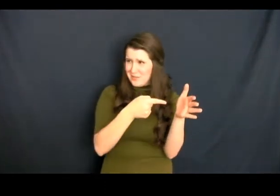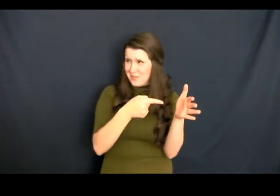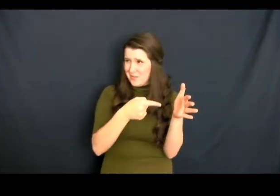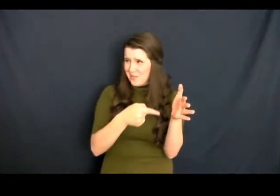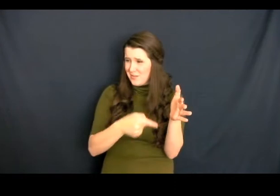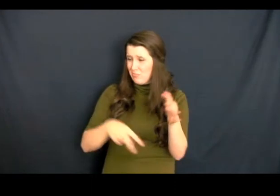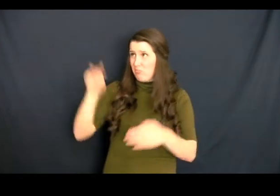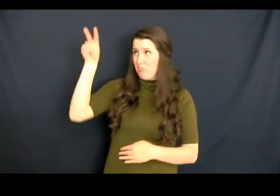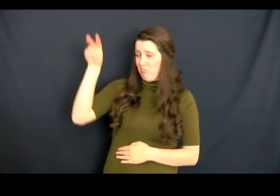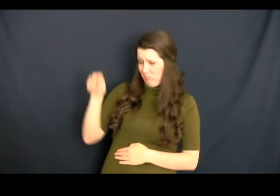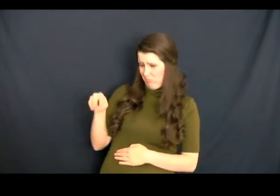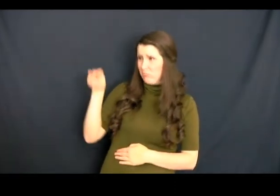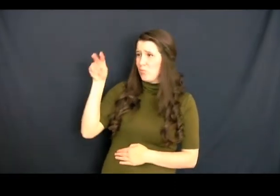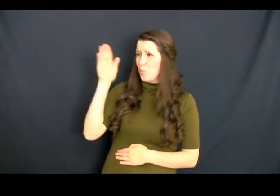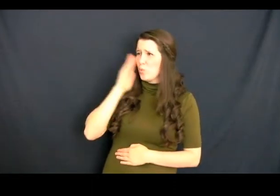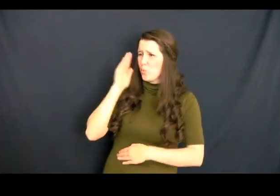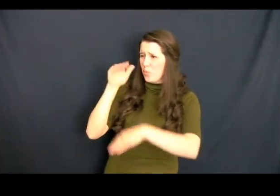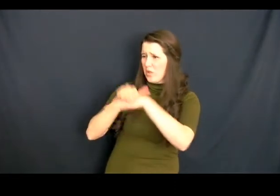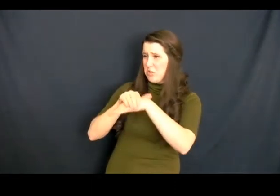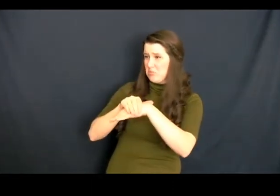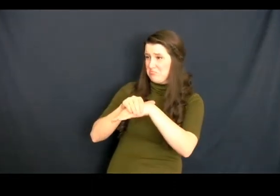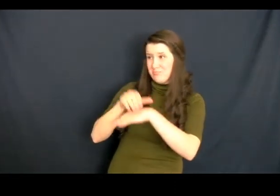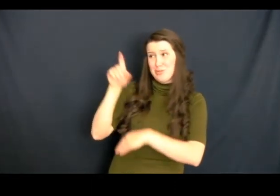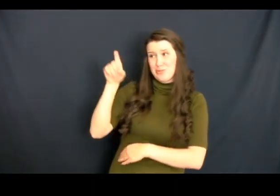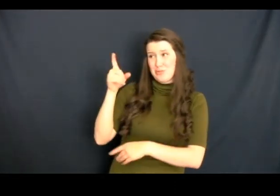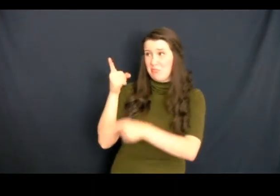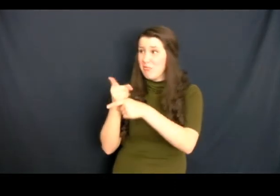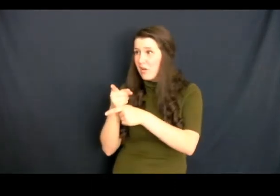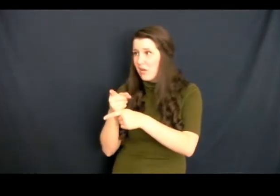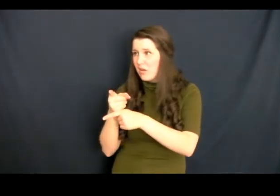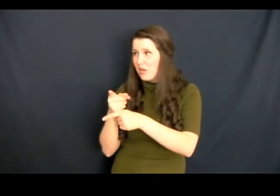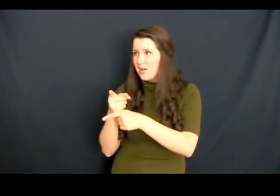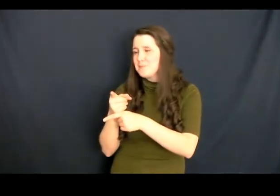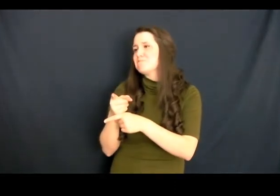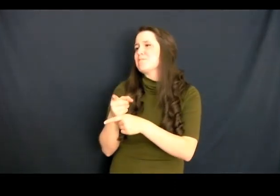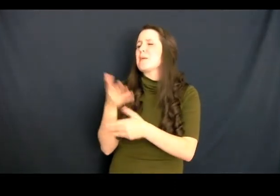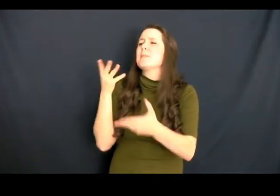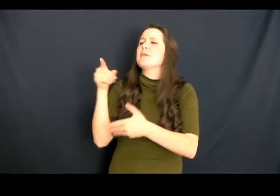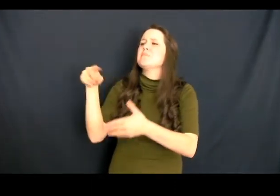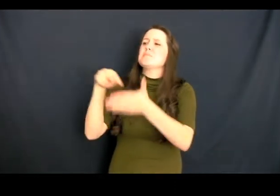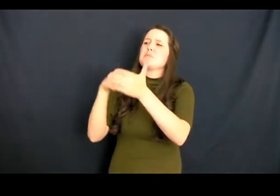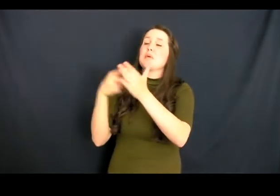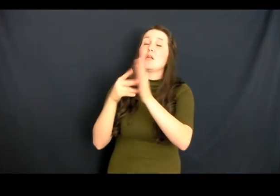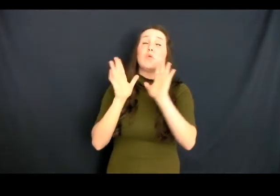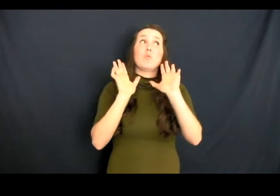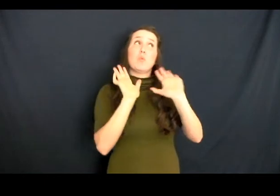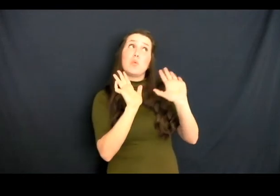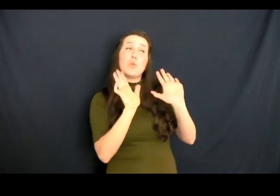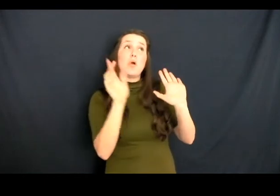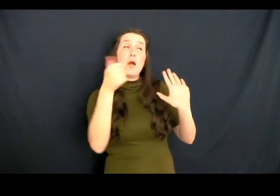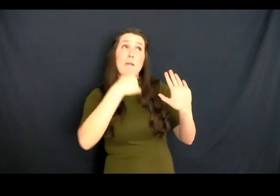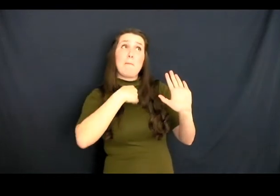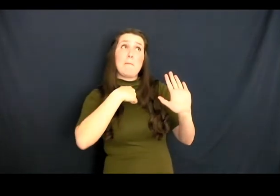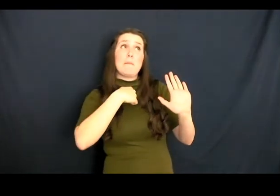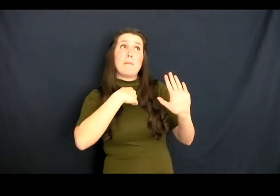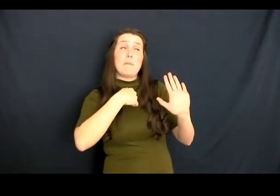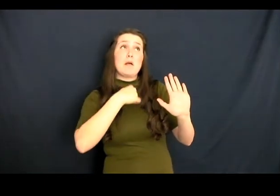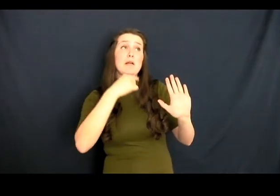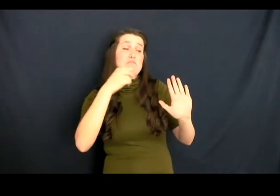English? I thought from the way you looked that you did? Or perhaps you meant to say you do lots of impressions of languages. Well, in that case, Ching